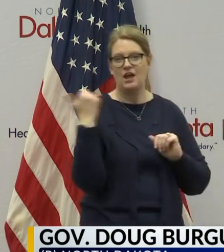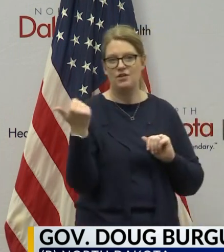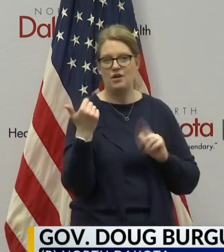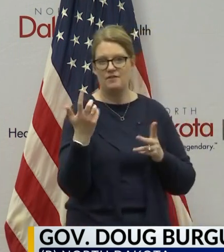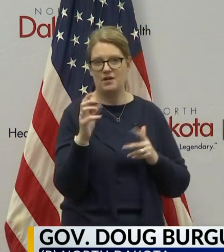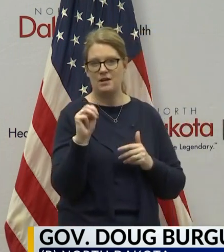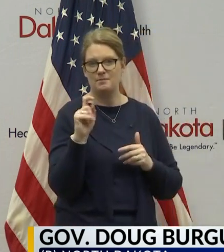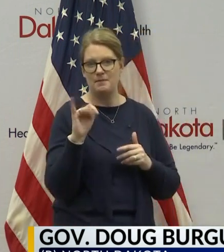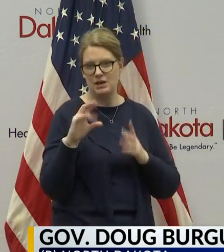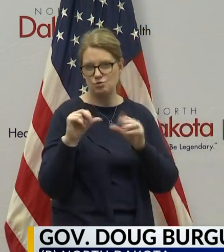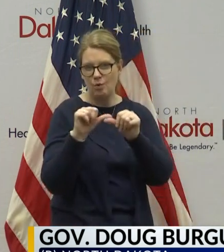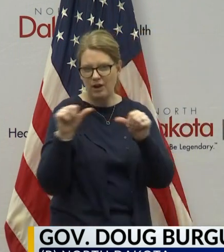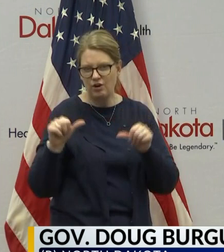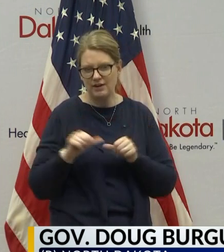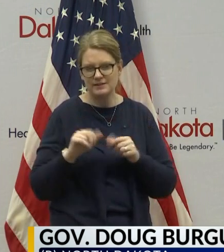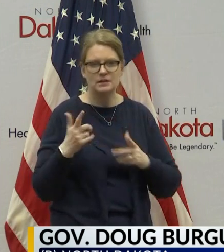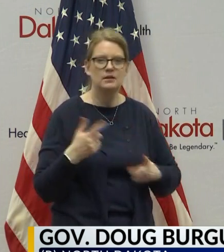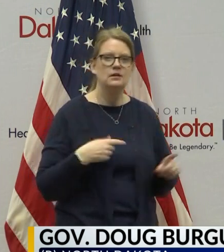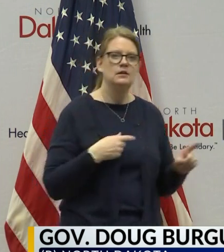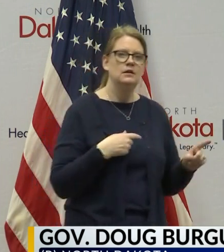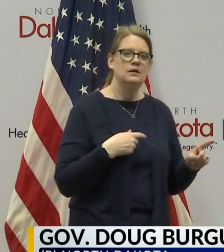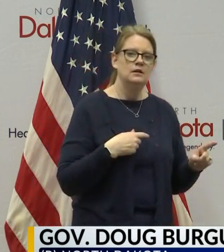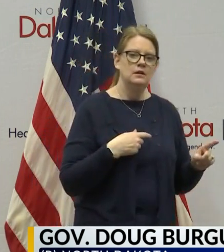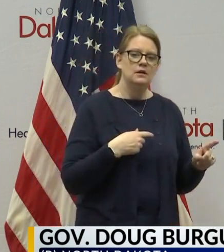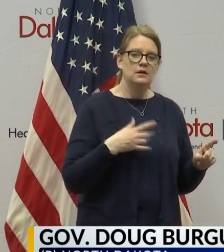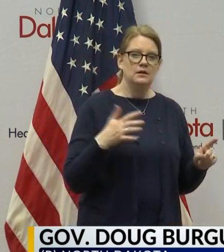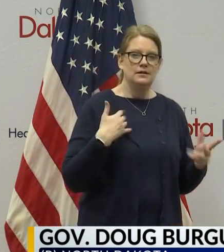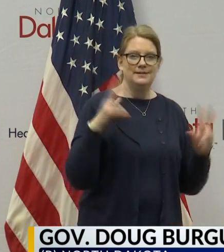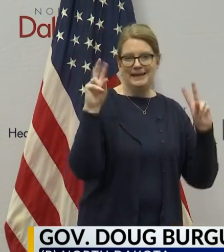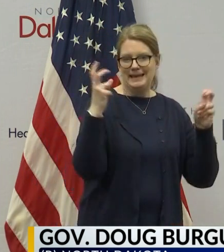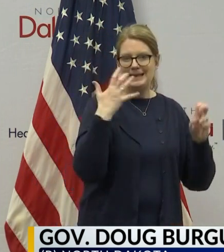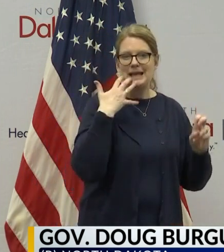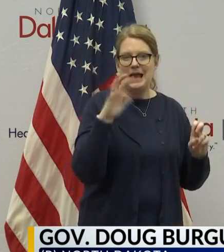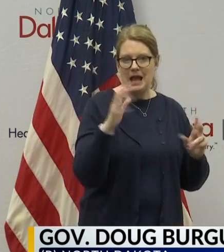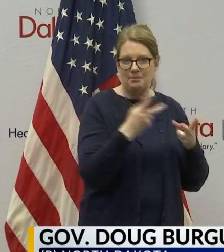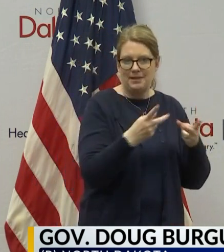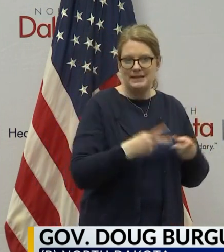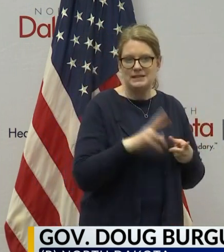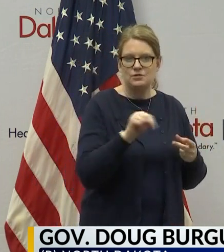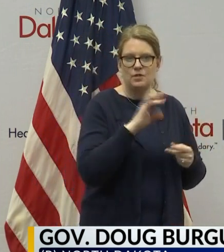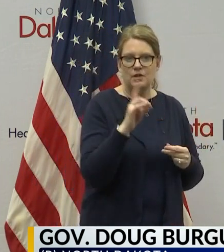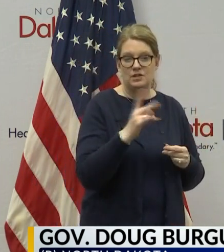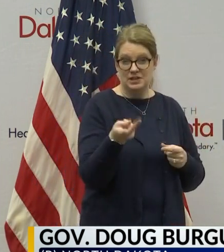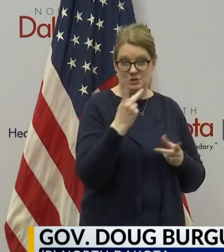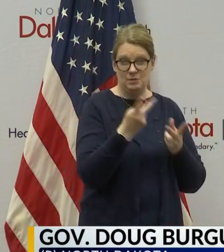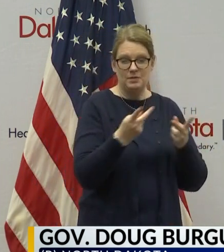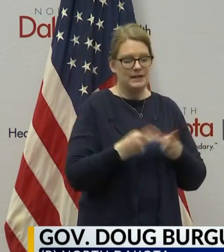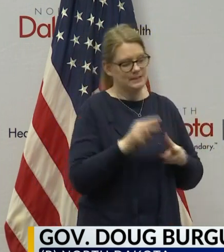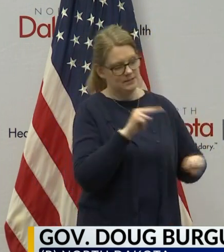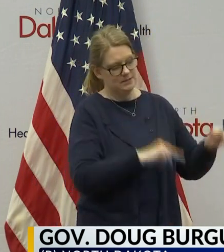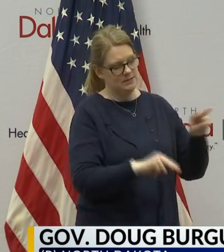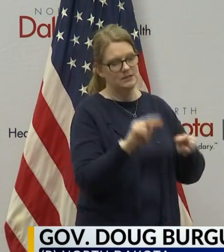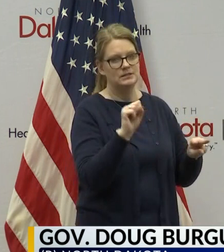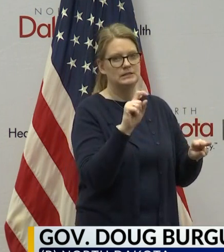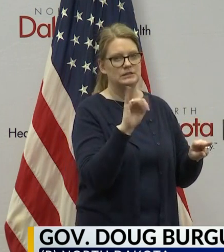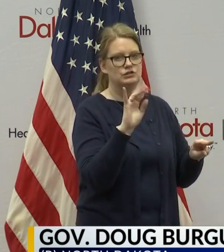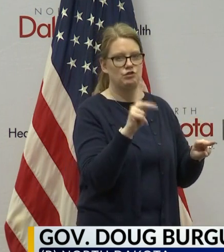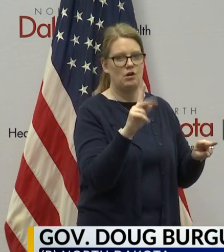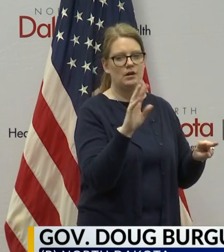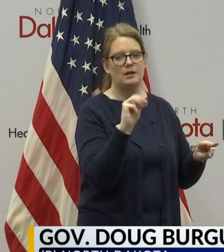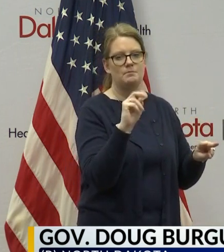So if we were going to say, you know, do we have any hot spots in North Dakota, two places we've got our eye on is Stark County and Montreal County.